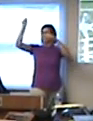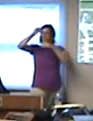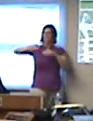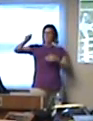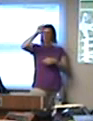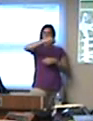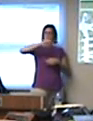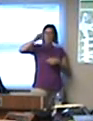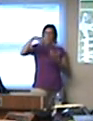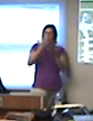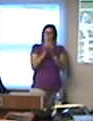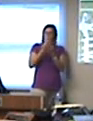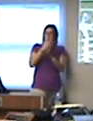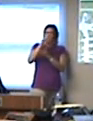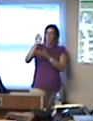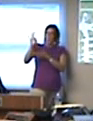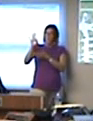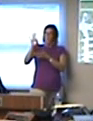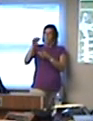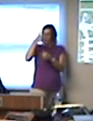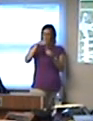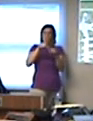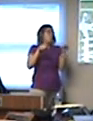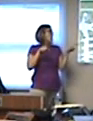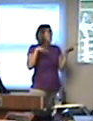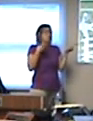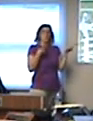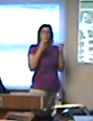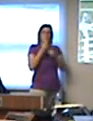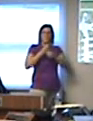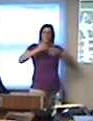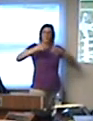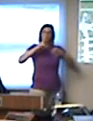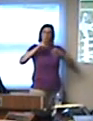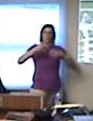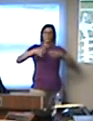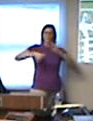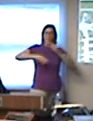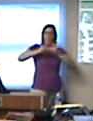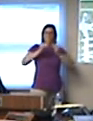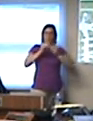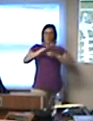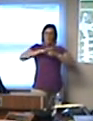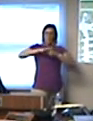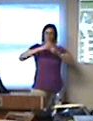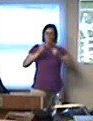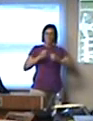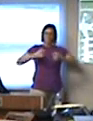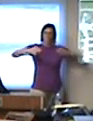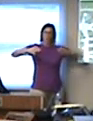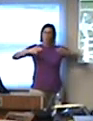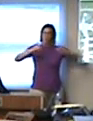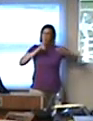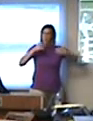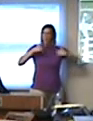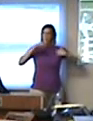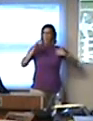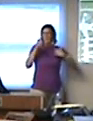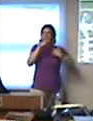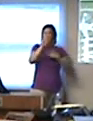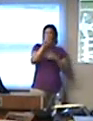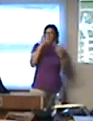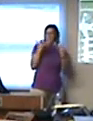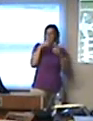re-robed. So the gym expansion or gym addition down there, we've got a little over 600 kids. We're at 610